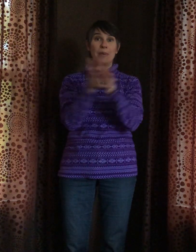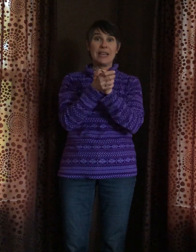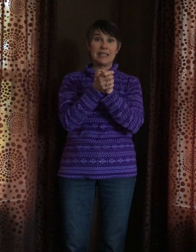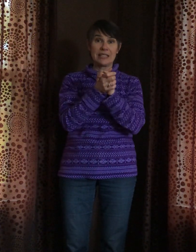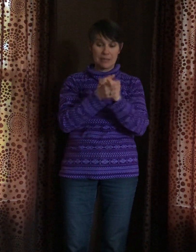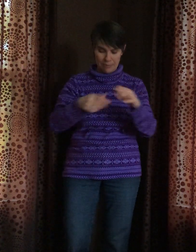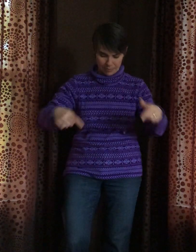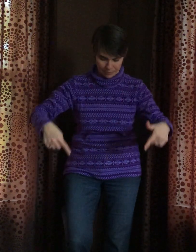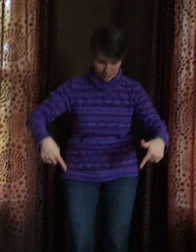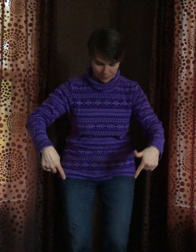piece.